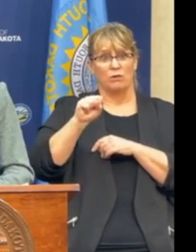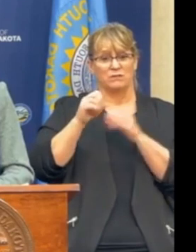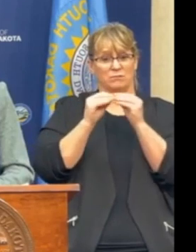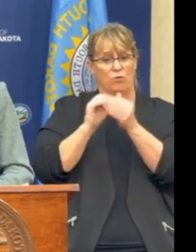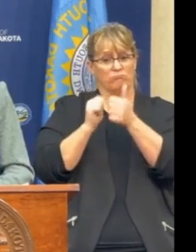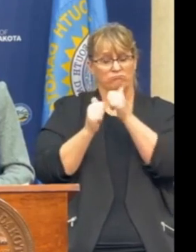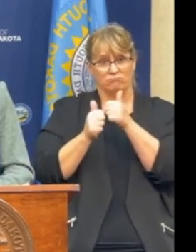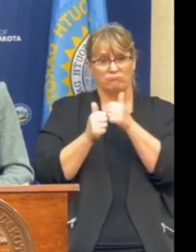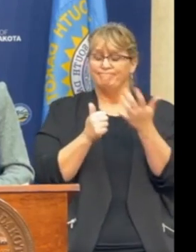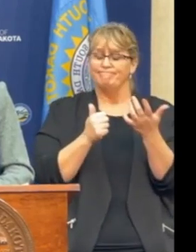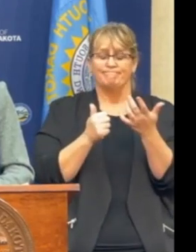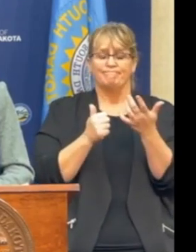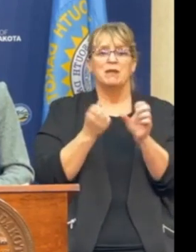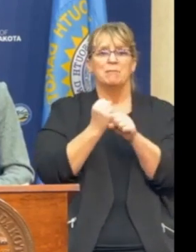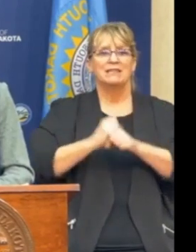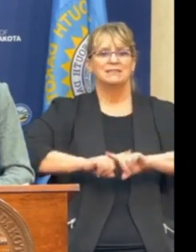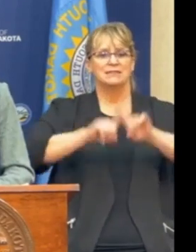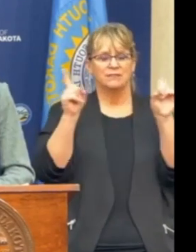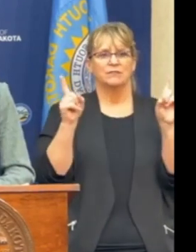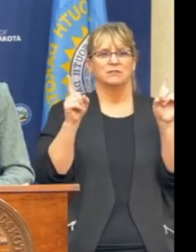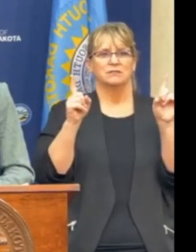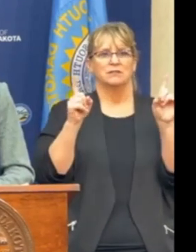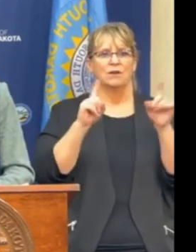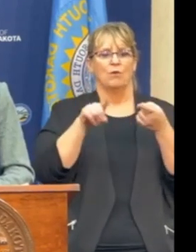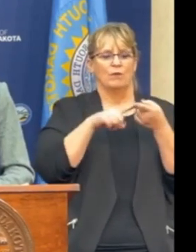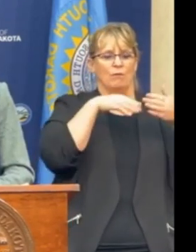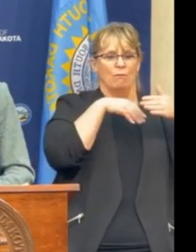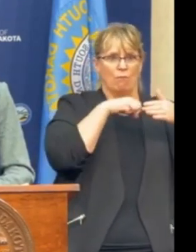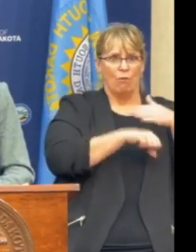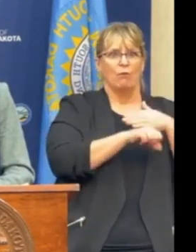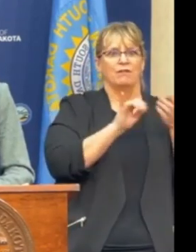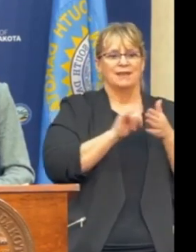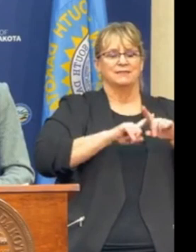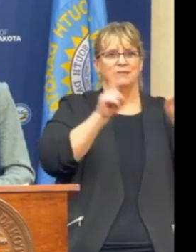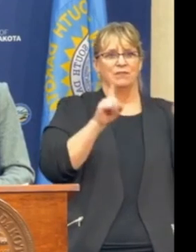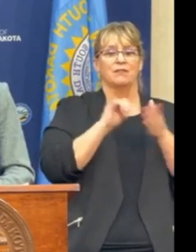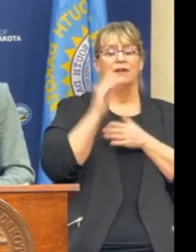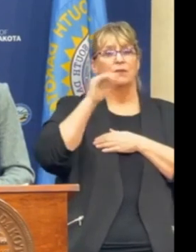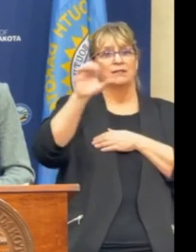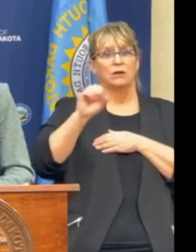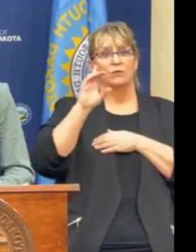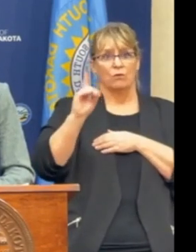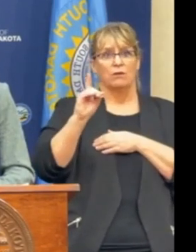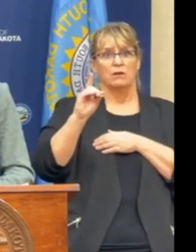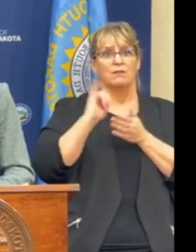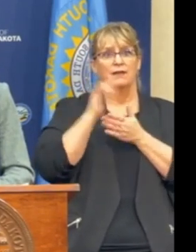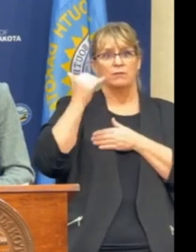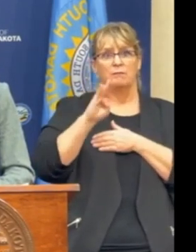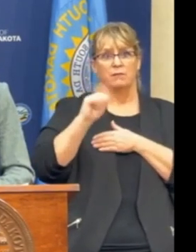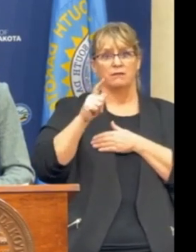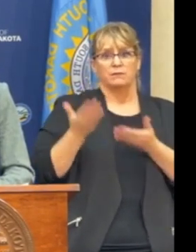competition it does make a difference because the biology is different and that's why in South Dakota this bill is being brought forward.